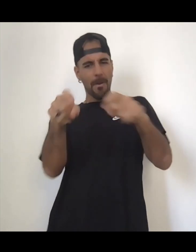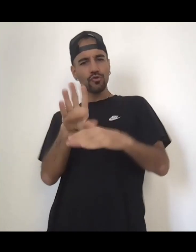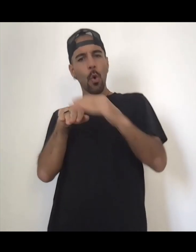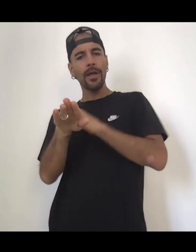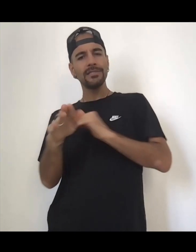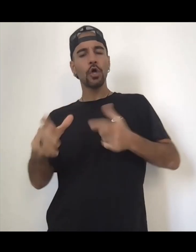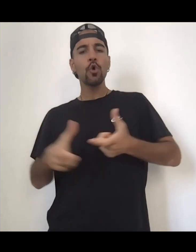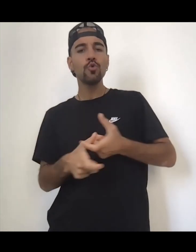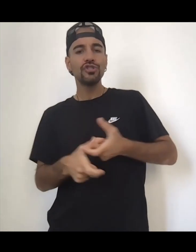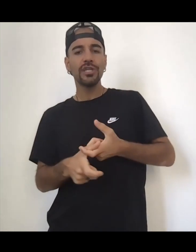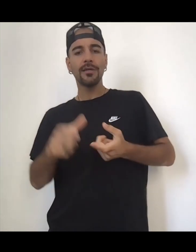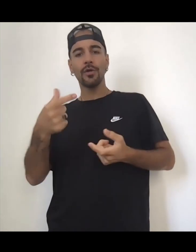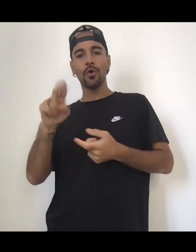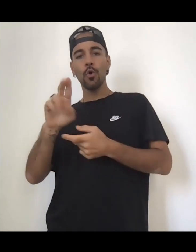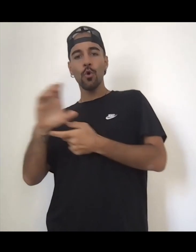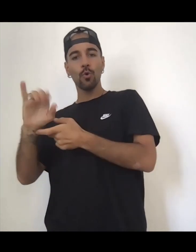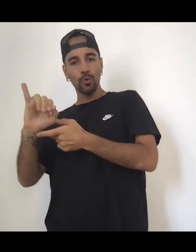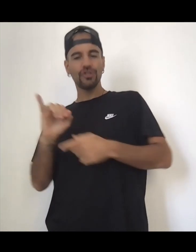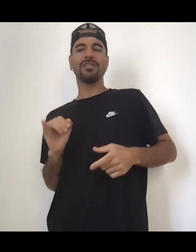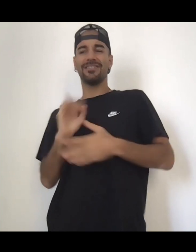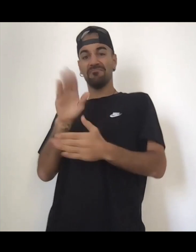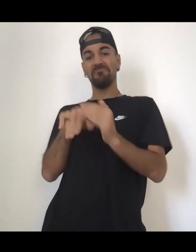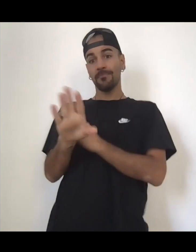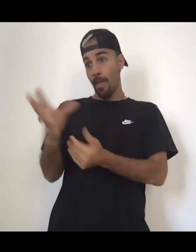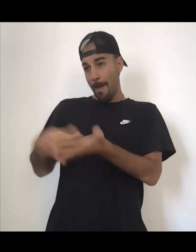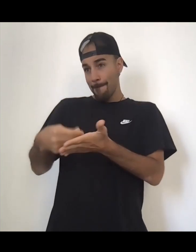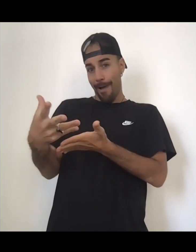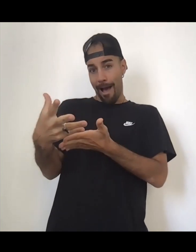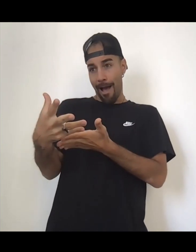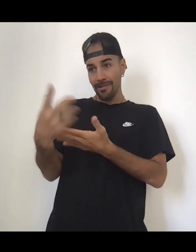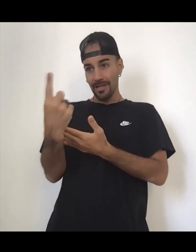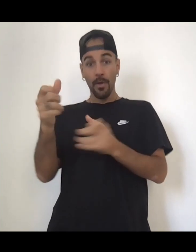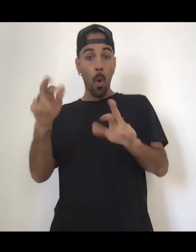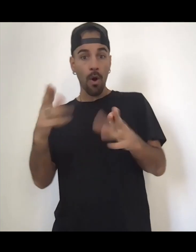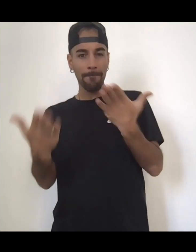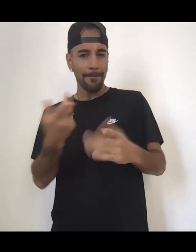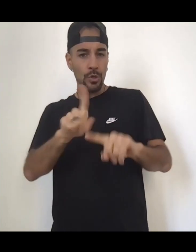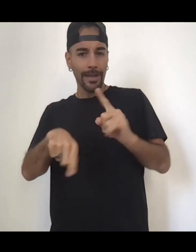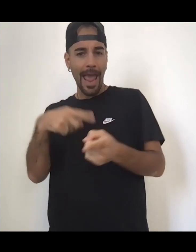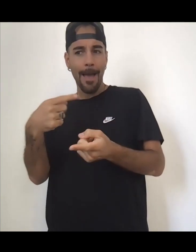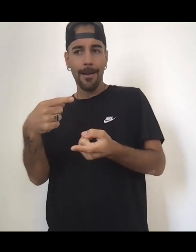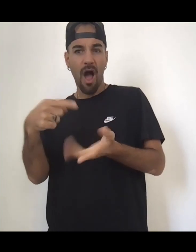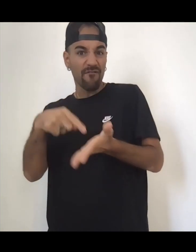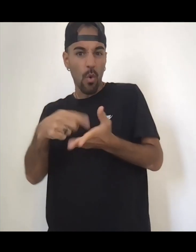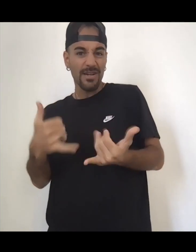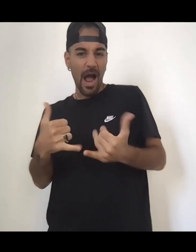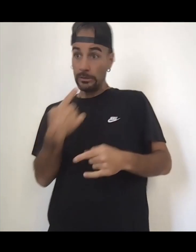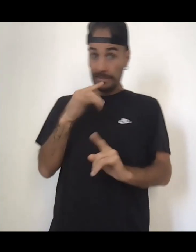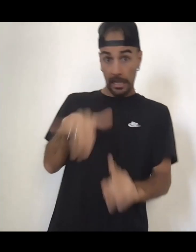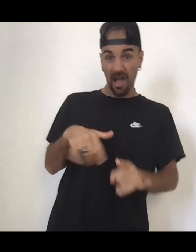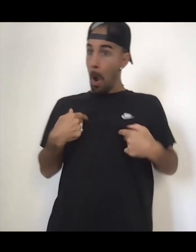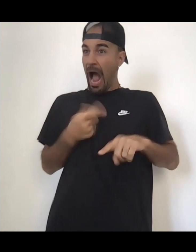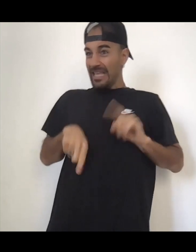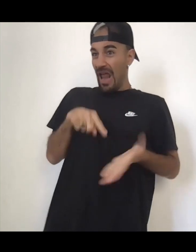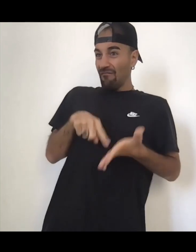look at what you want to buy. And maybe you don't buy it, but you don't say, I'm not buying it because I can't afford this. You're saying, I'm not